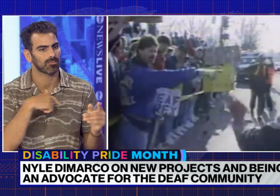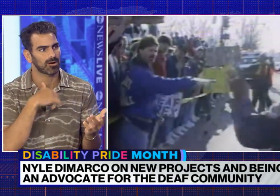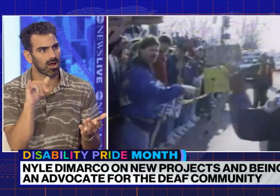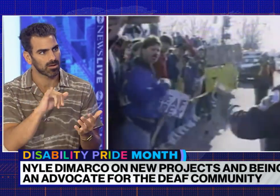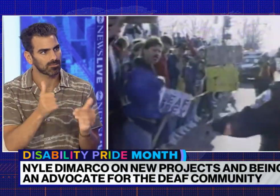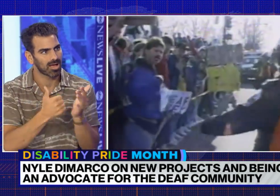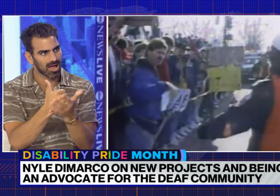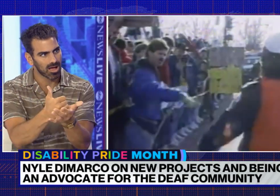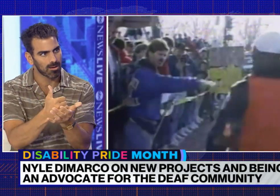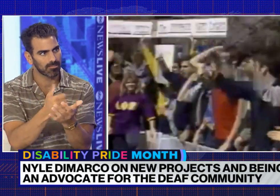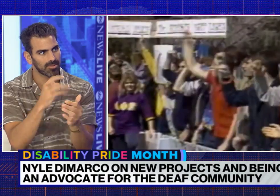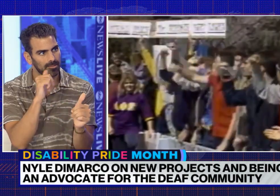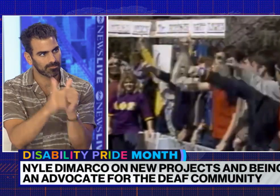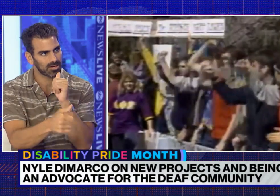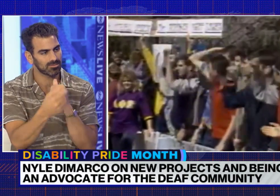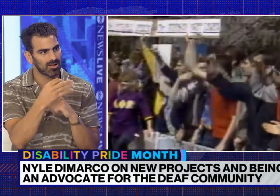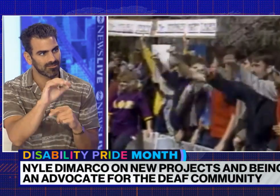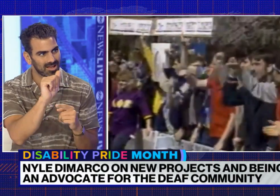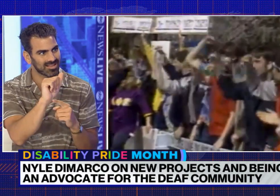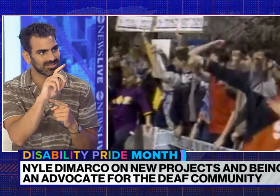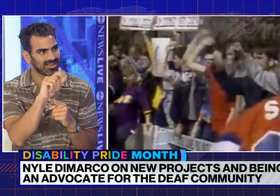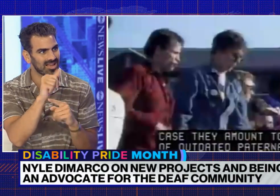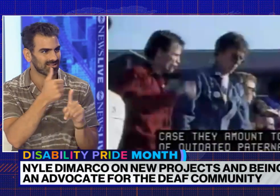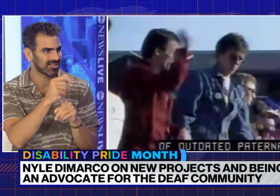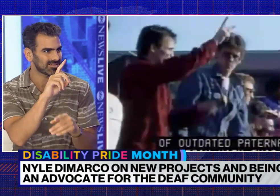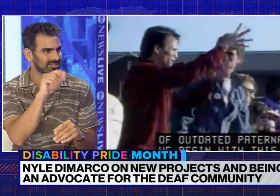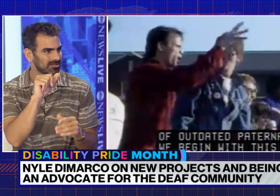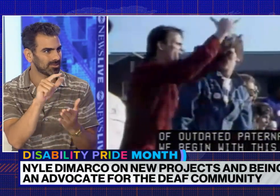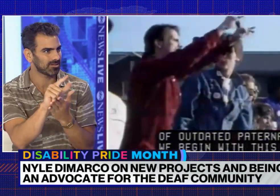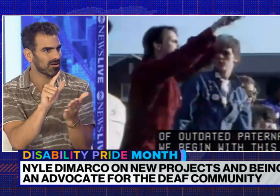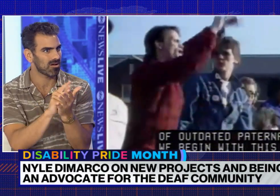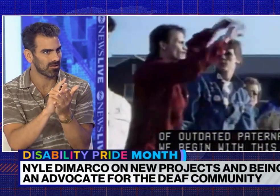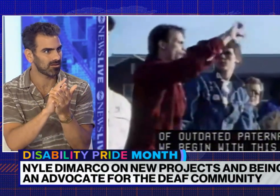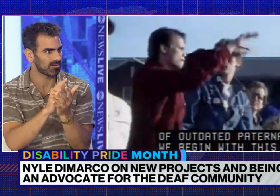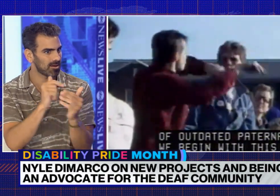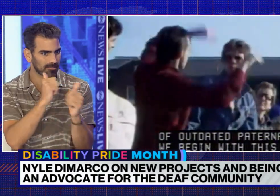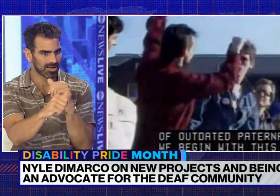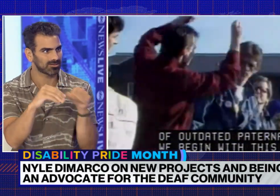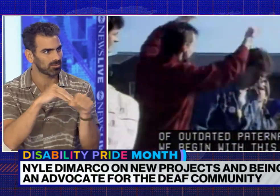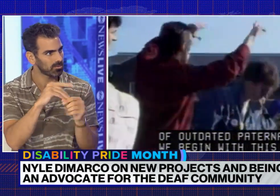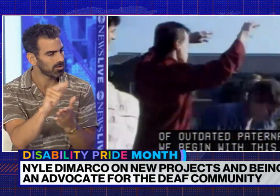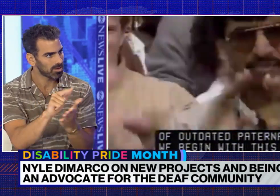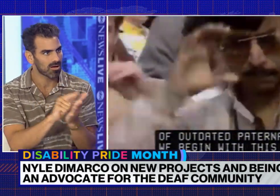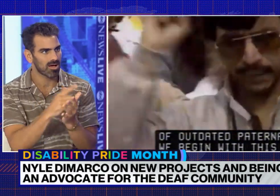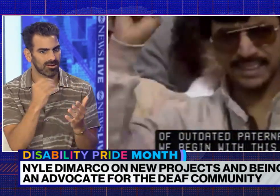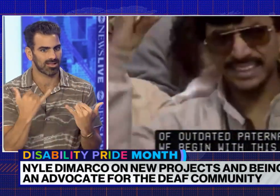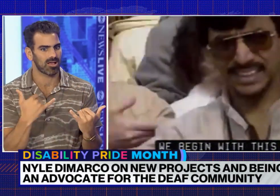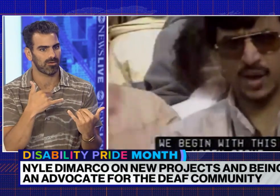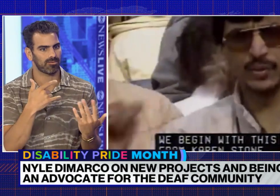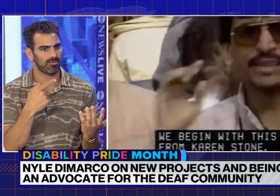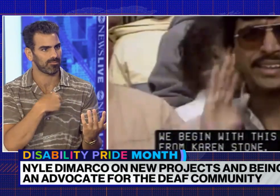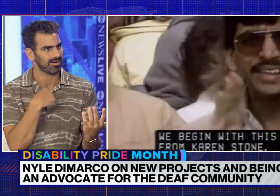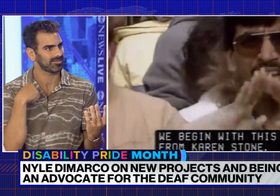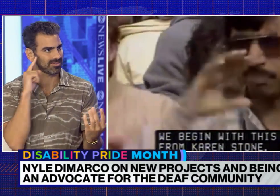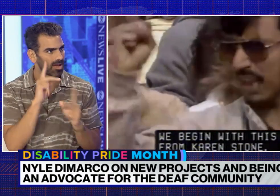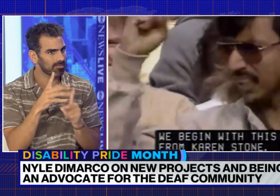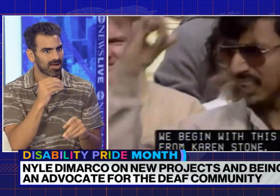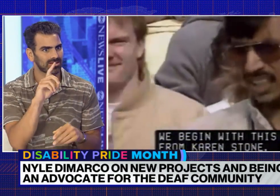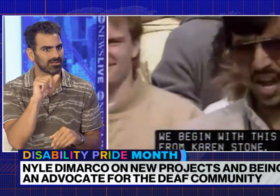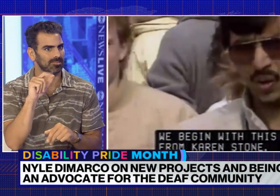our fight. We were able to get a deaf president. It also gave much of the rise to the passage of the ADA, which is now